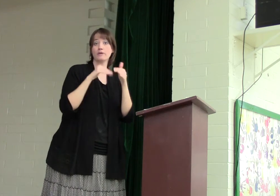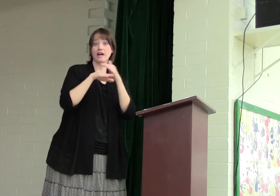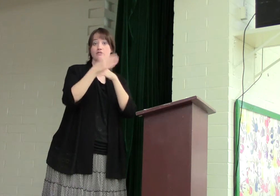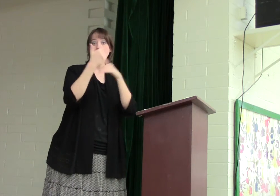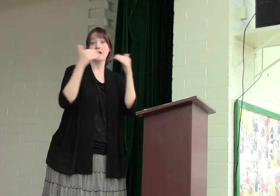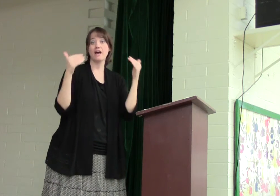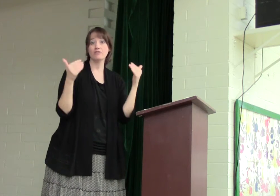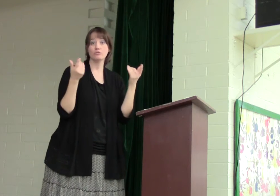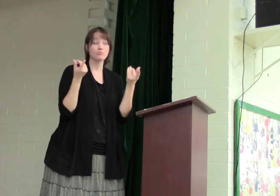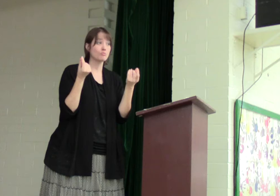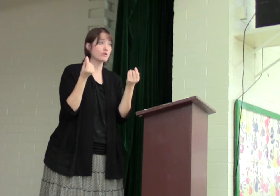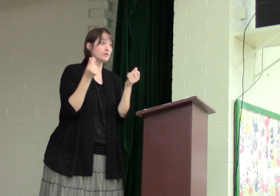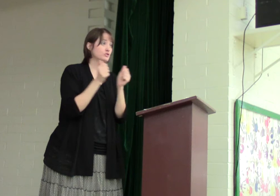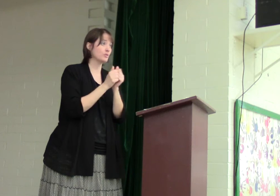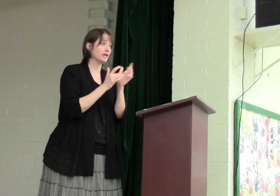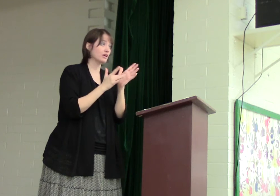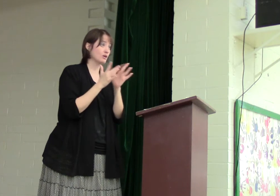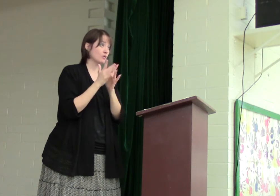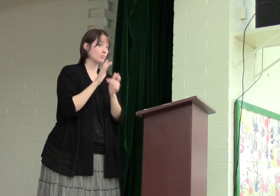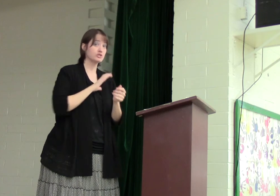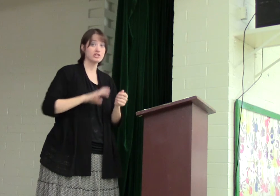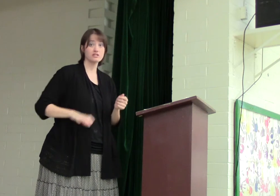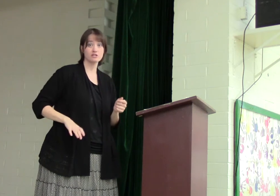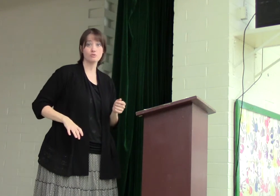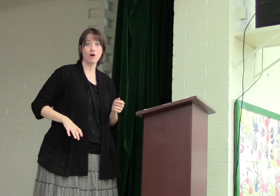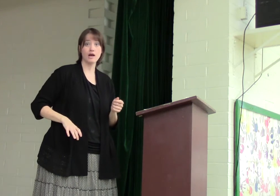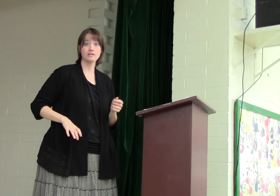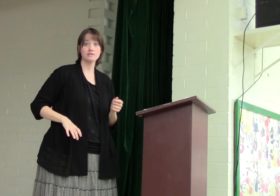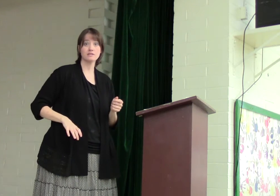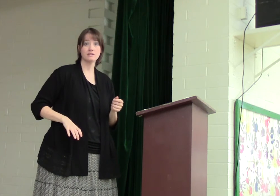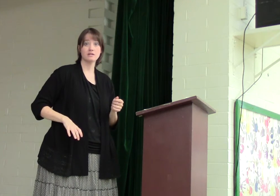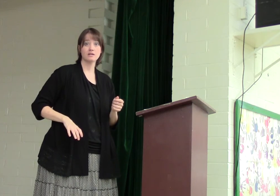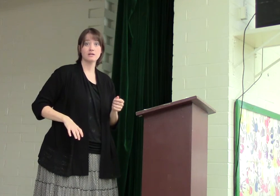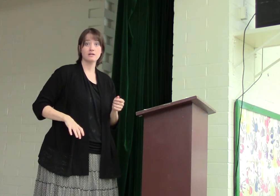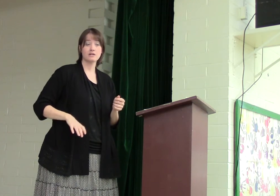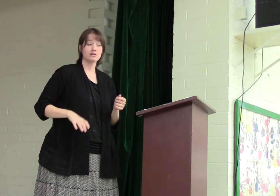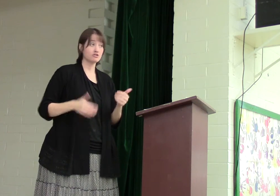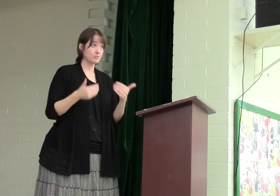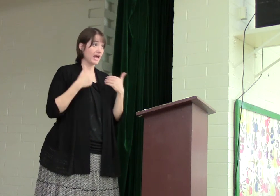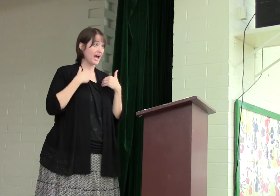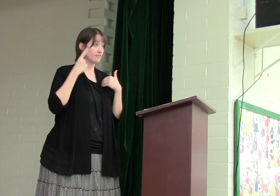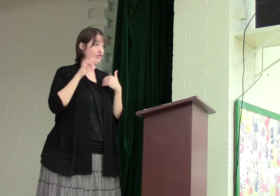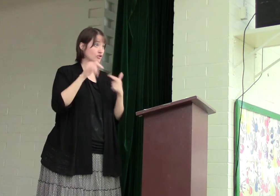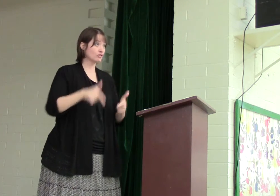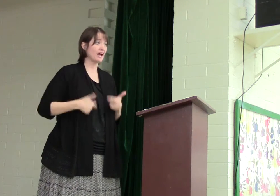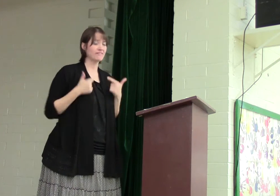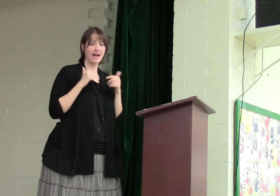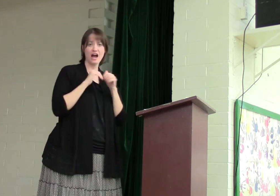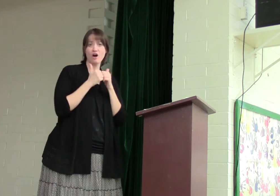we entering heaven? What are we doing with Jesus Christ? Do we have eternal life? How?